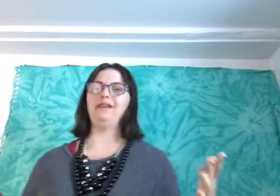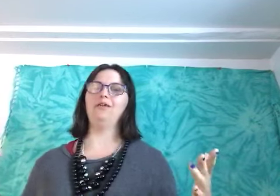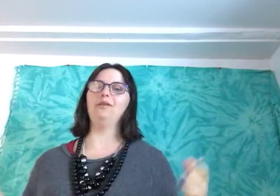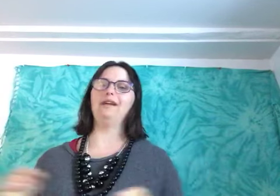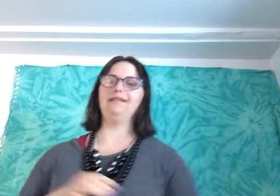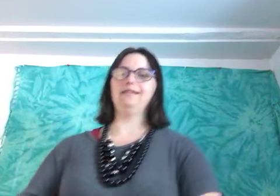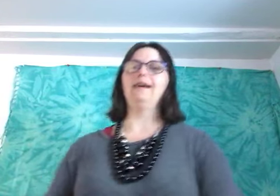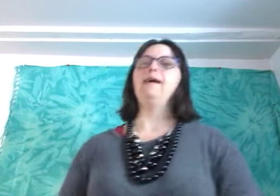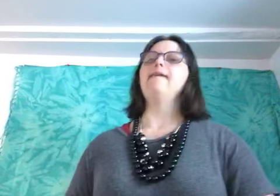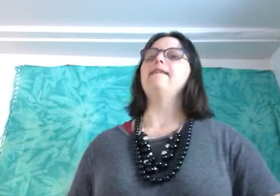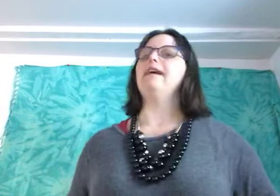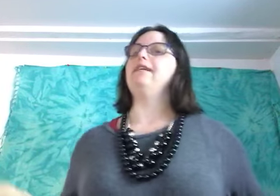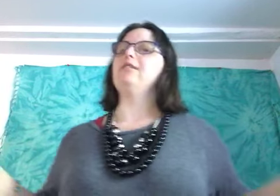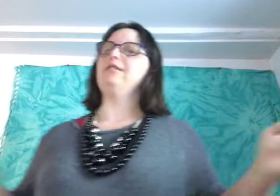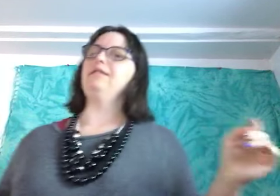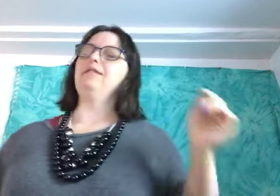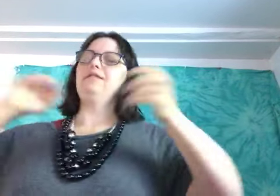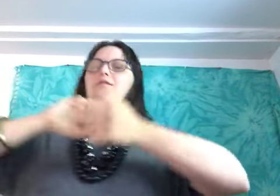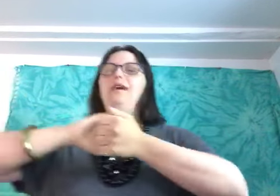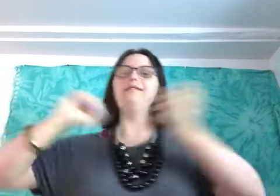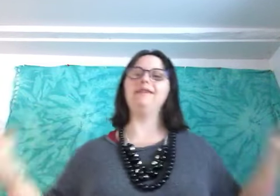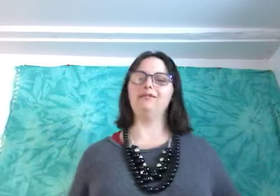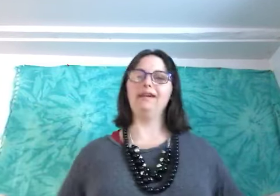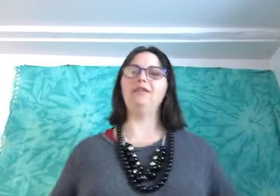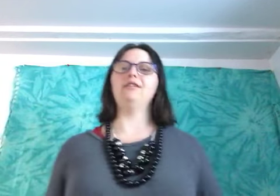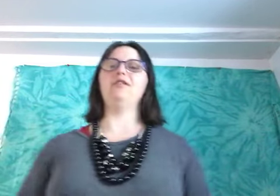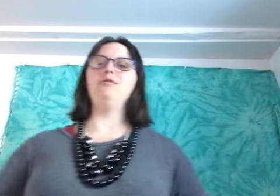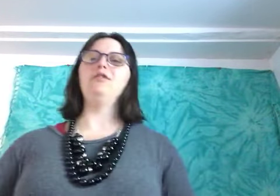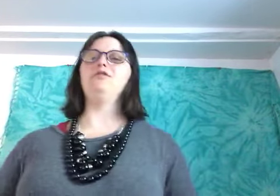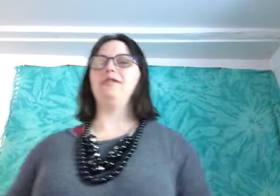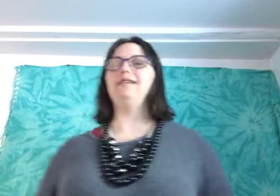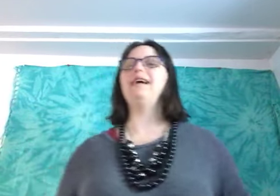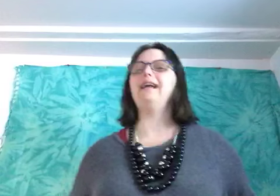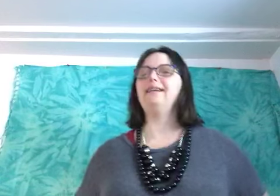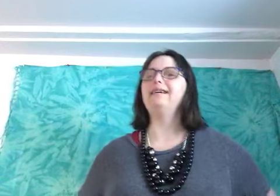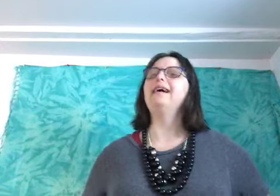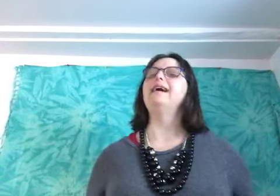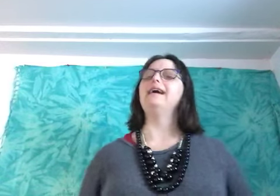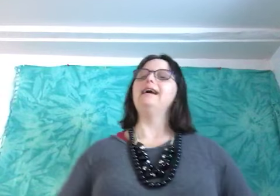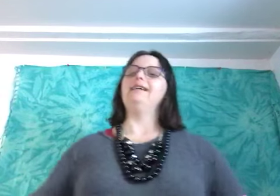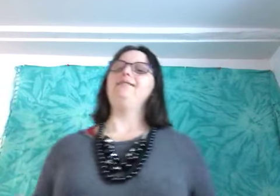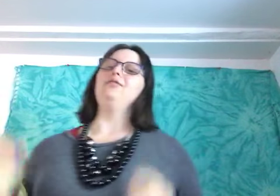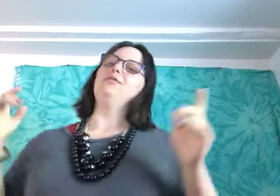video and i'm going to end the video right here and i hope you enjoyed it and if you